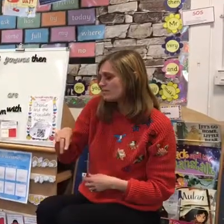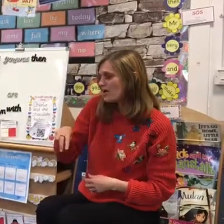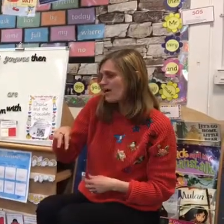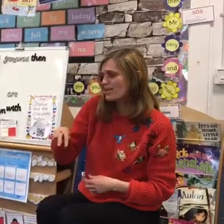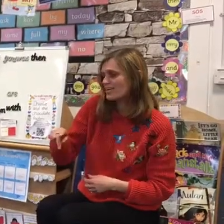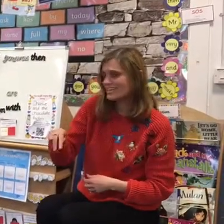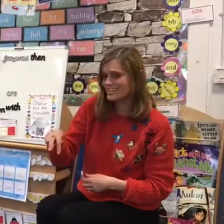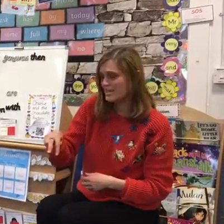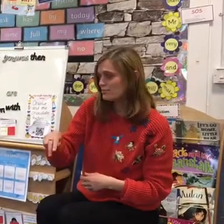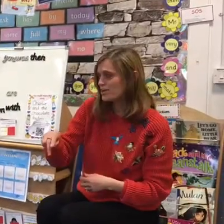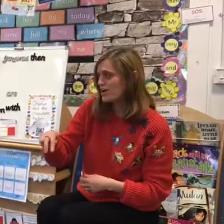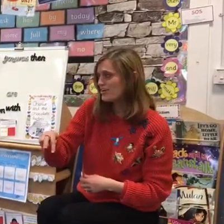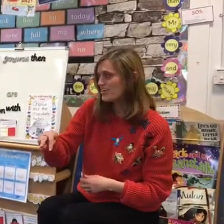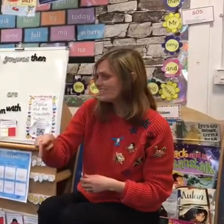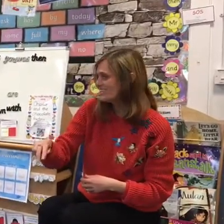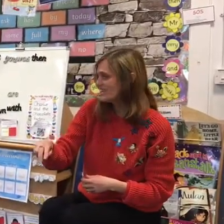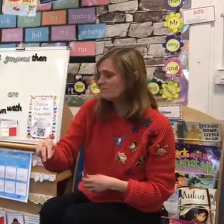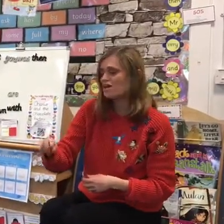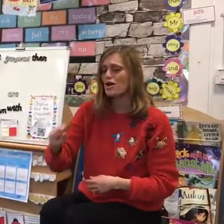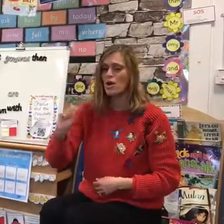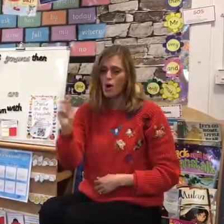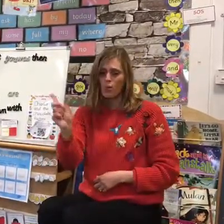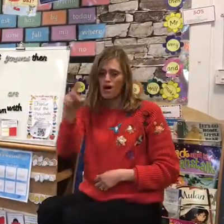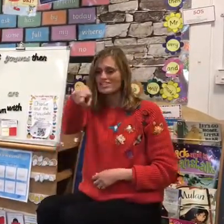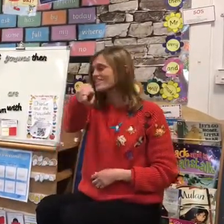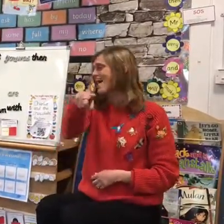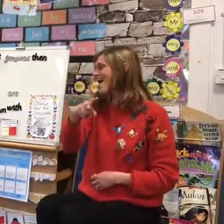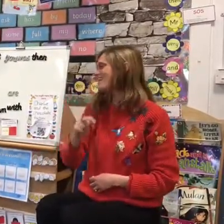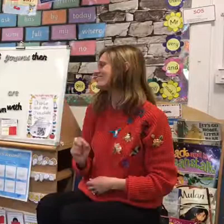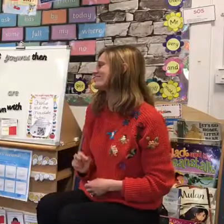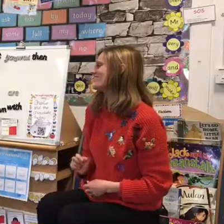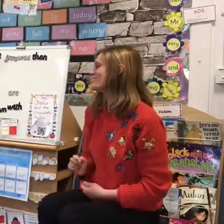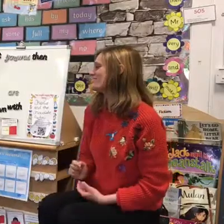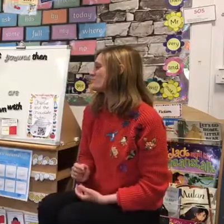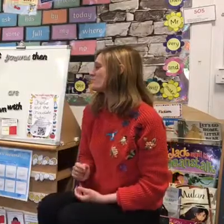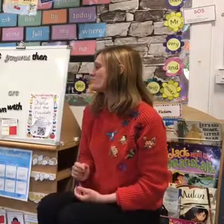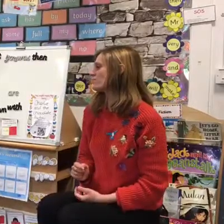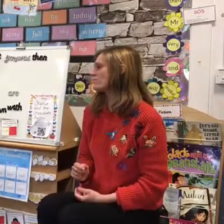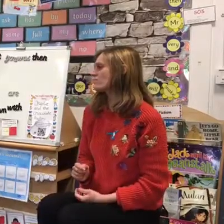Tiptoe, tiptoe, tiptoe. What's that?